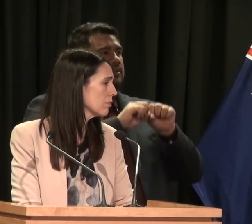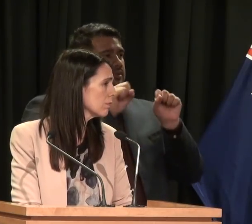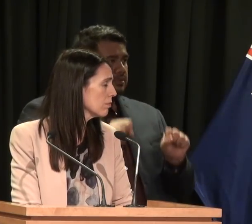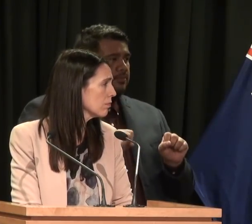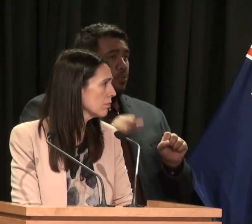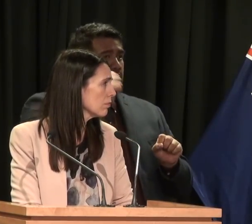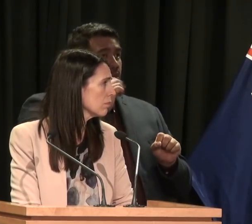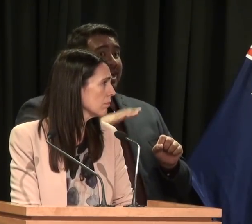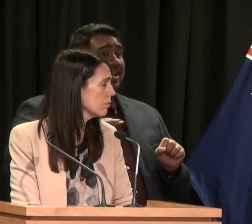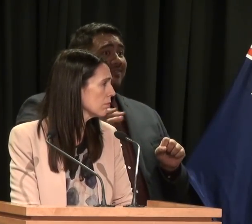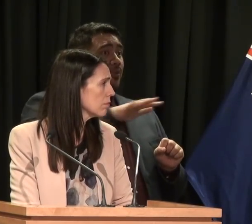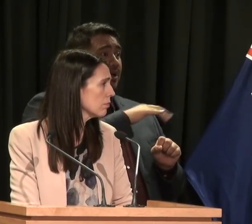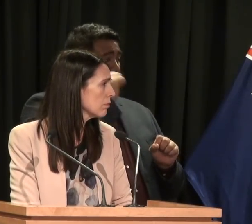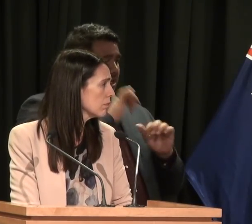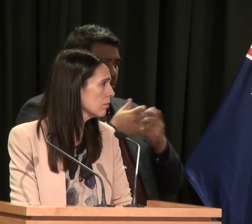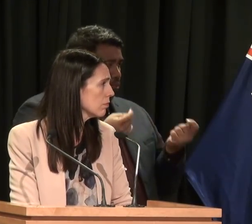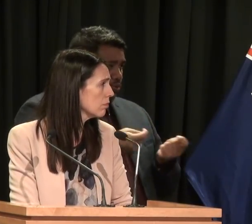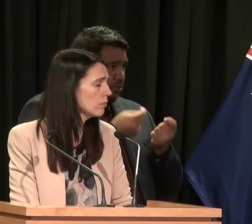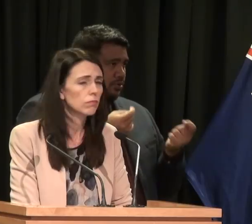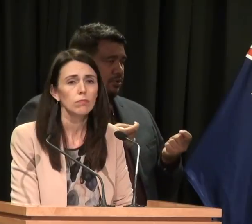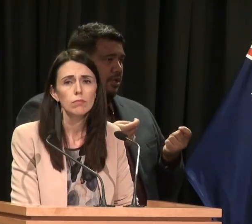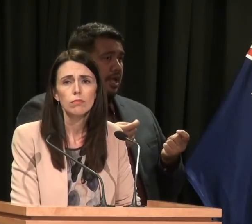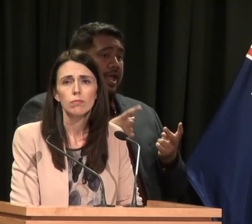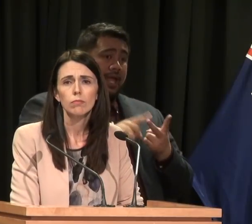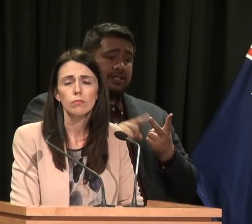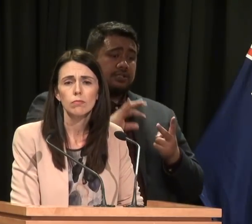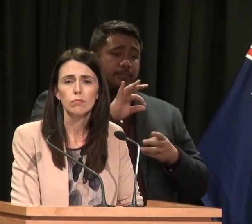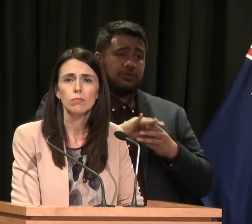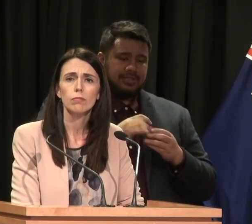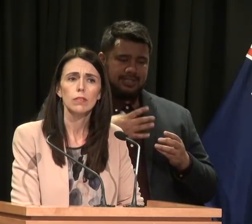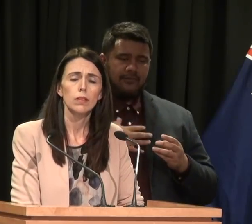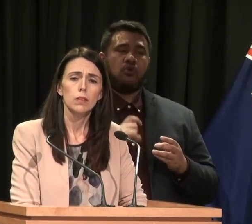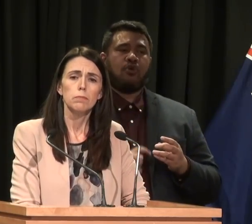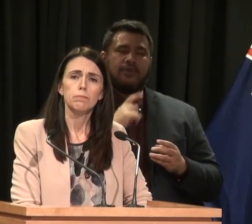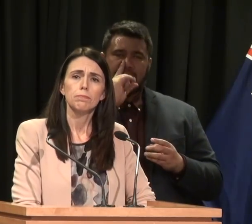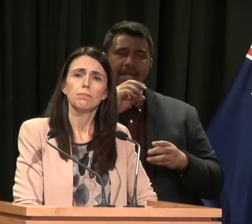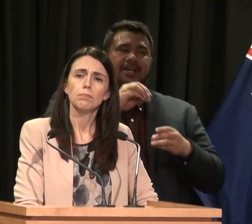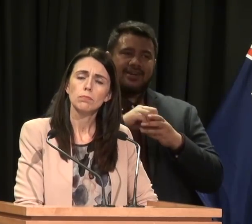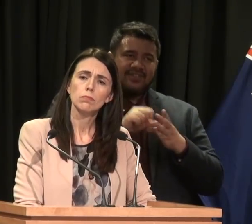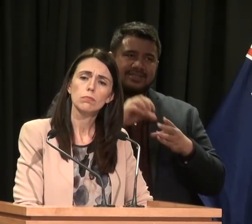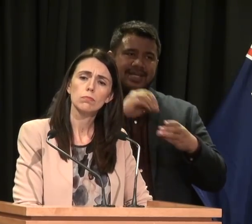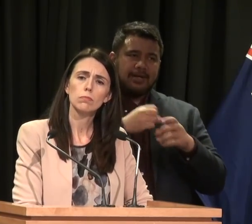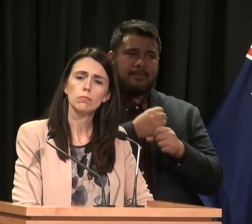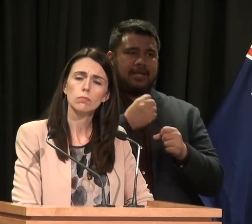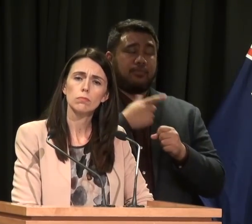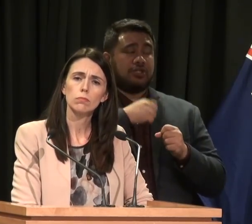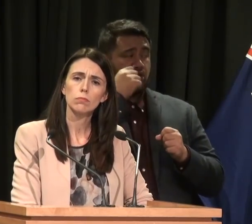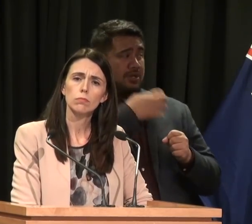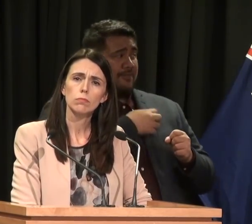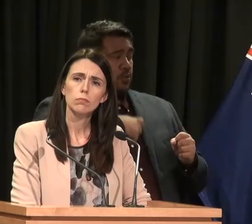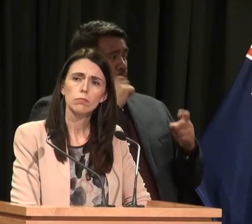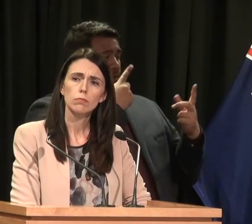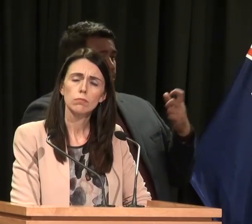in the scenario knows how it will play out. And we give depositors the confidence as well. Sorry, do you know what portion of